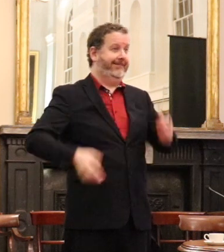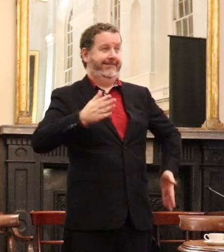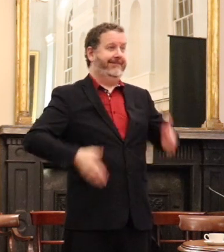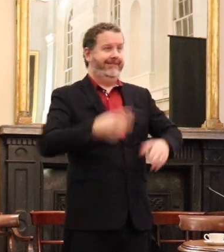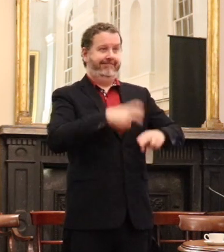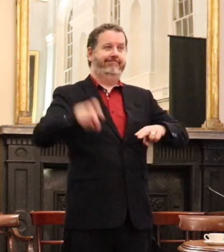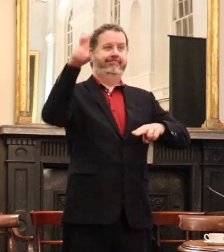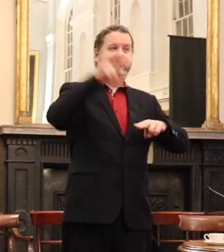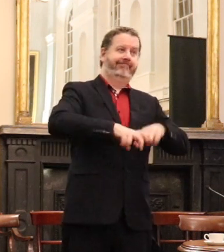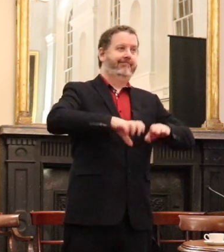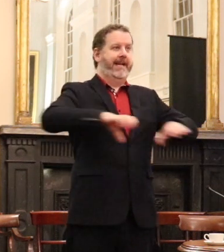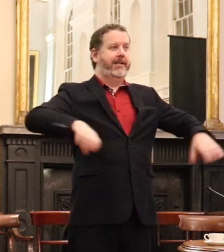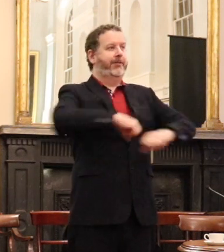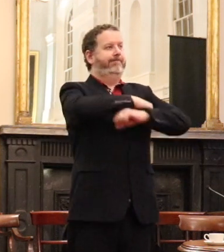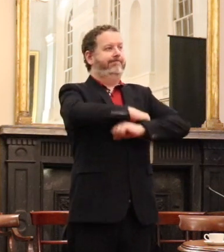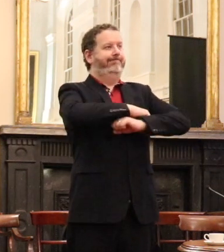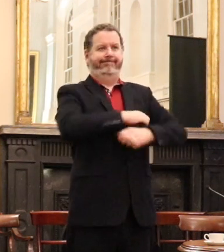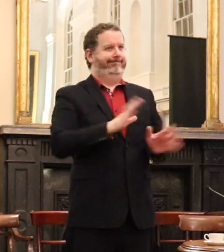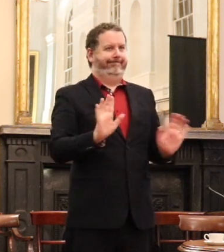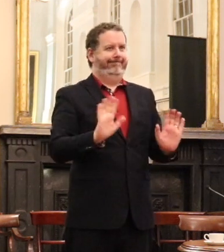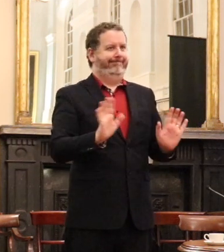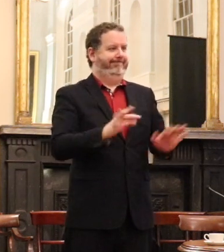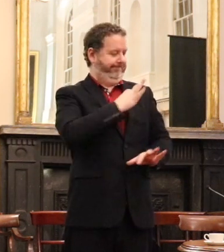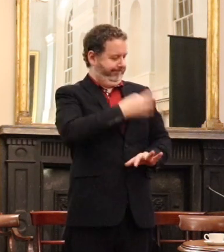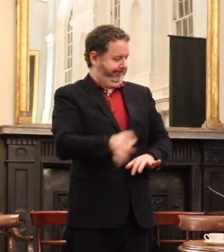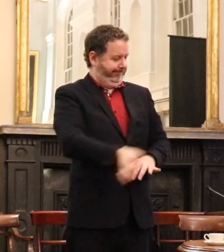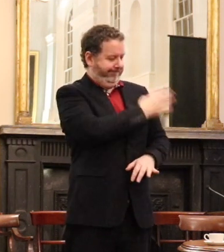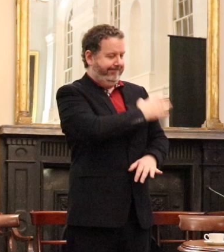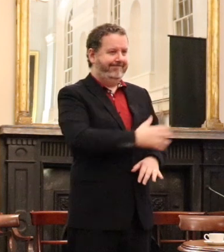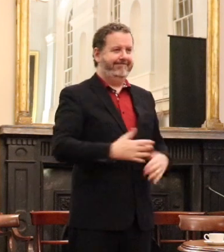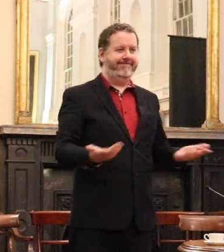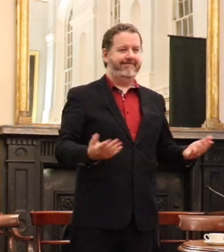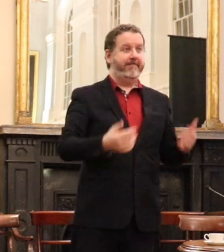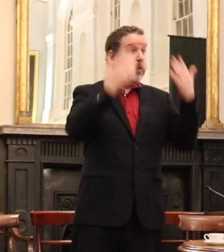when they are sitting on the screen or to know why but